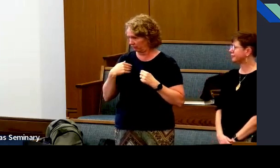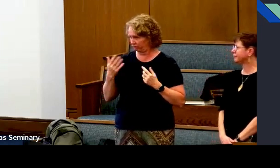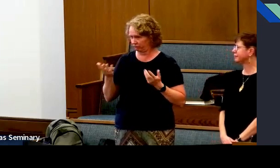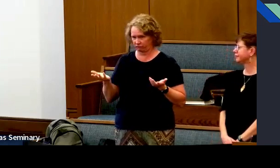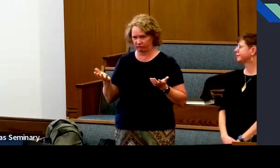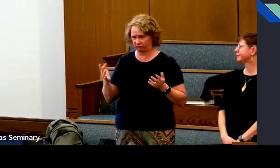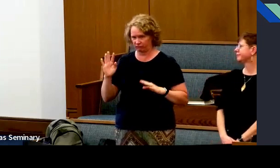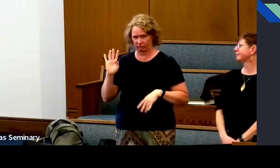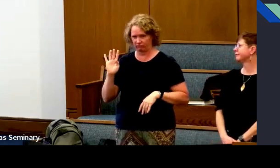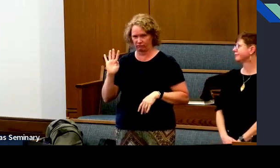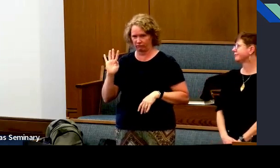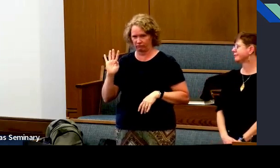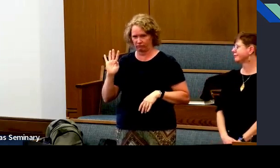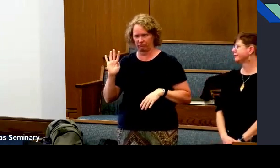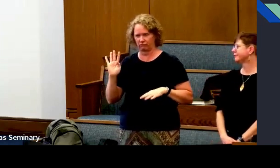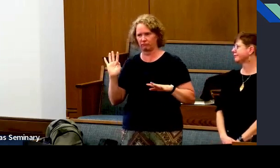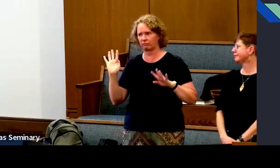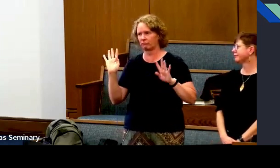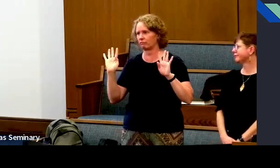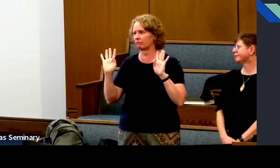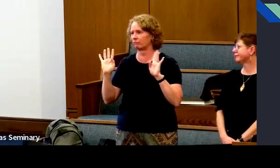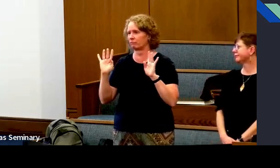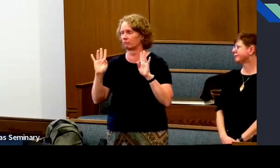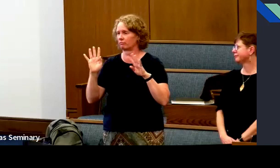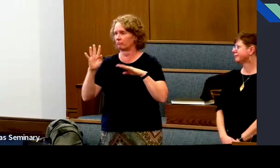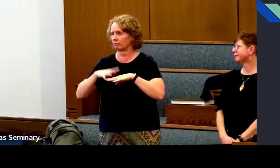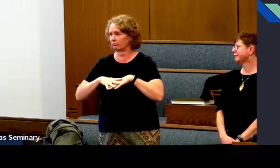that back, there still is no shirt.